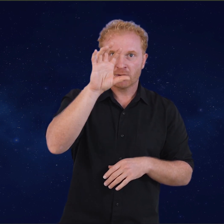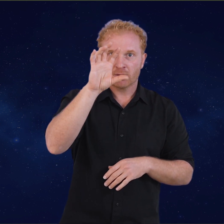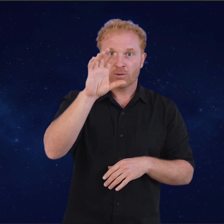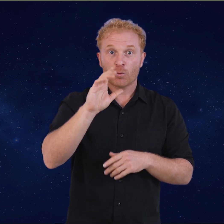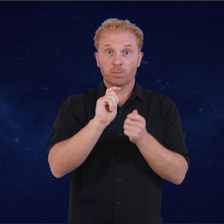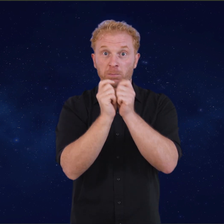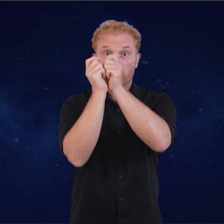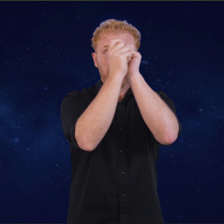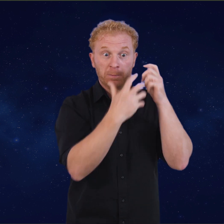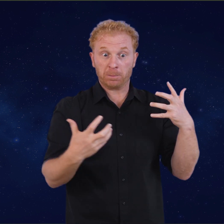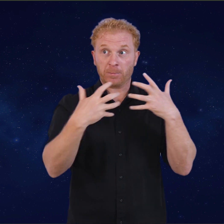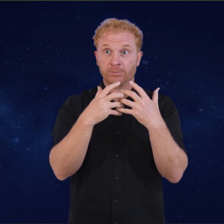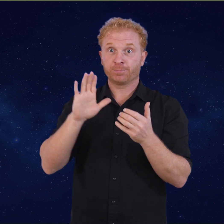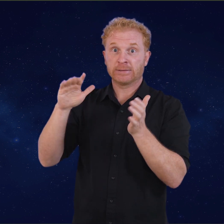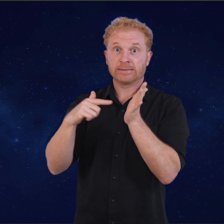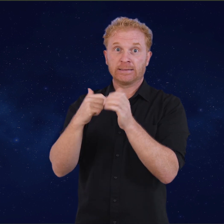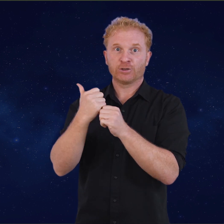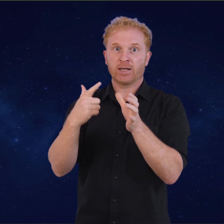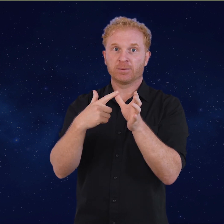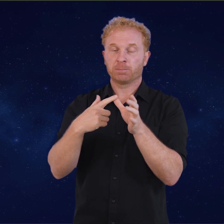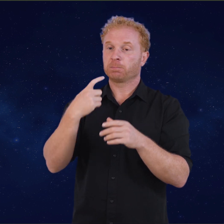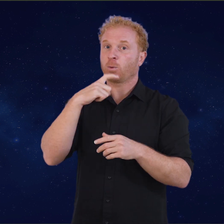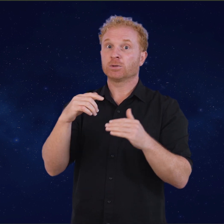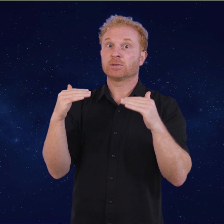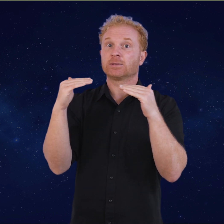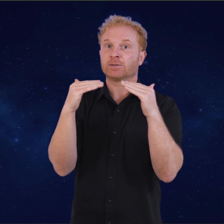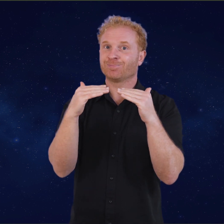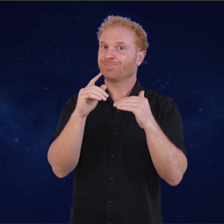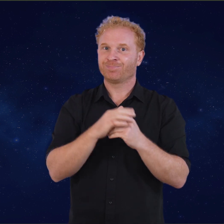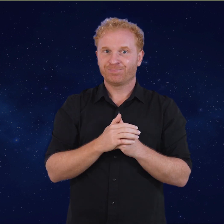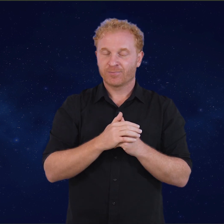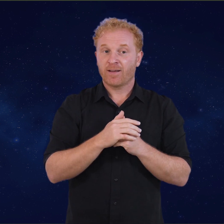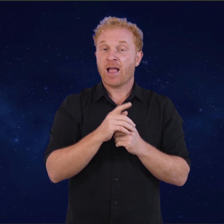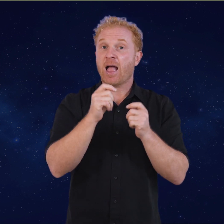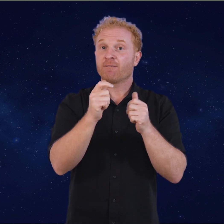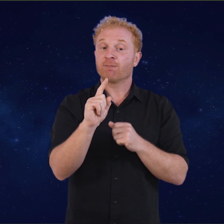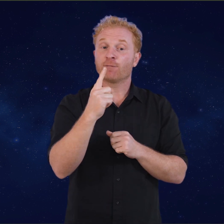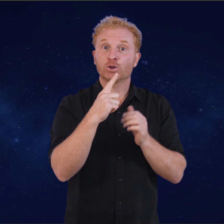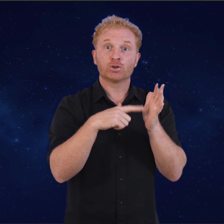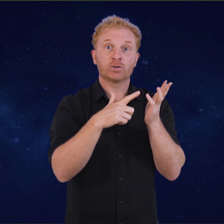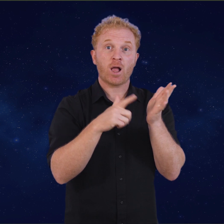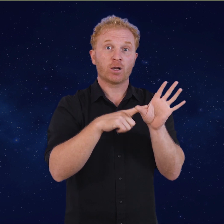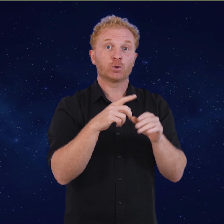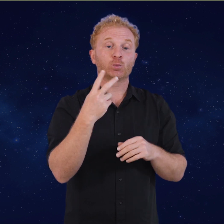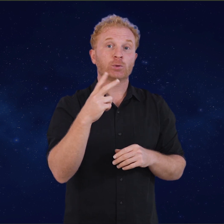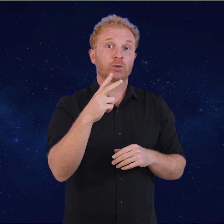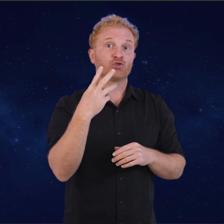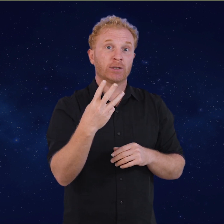required to adopt the change in poison standards made by the TGA, and there may be circumstances after the 1st of